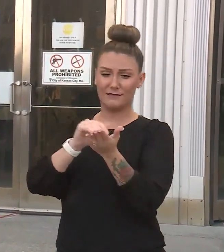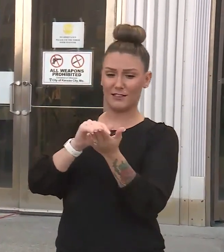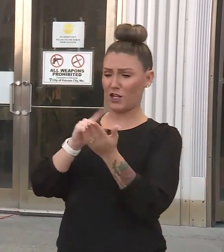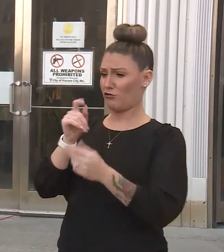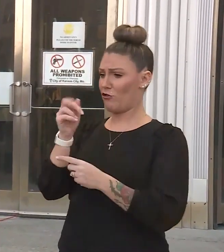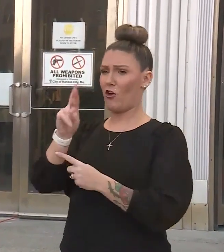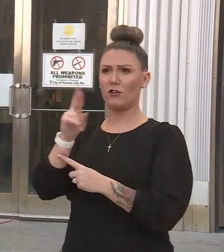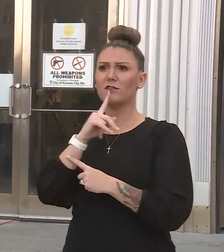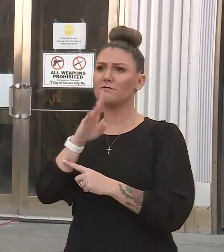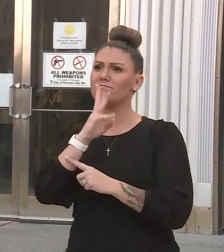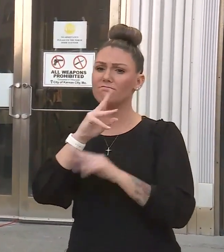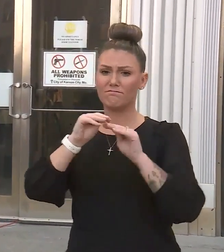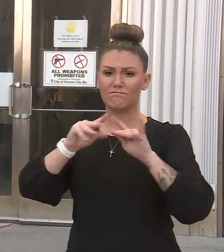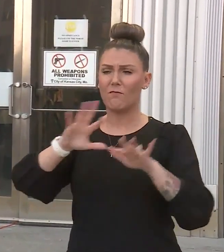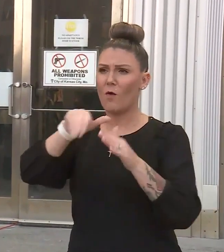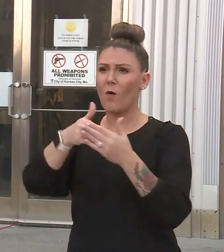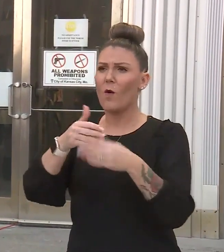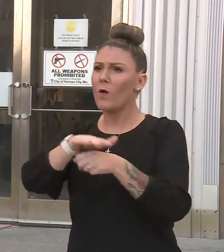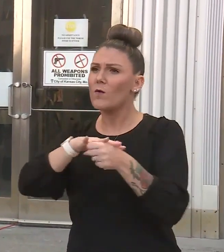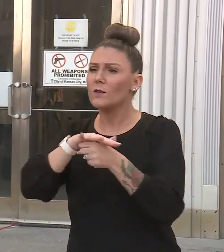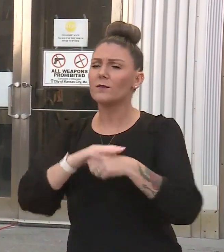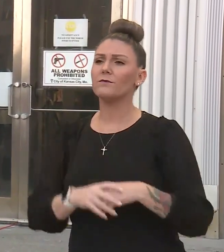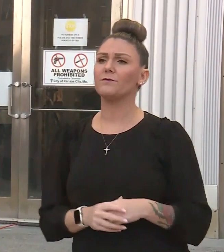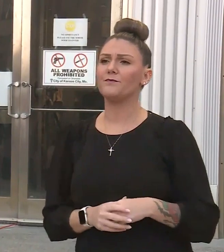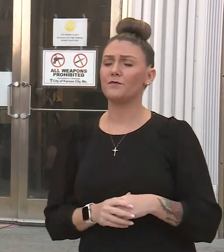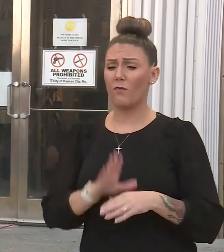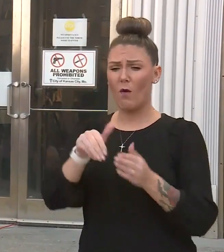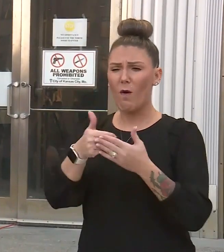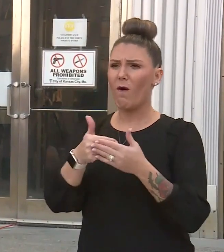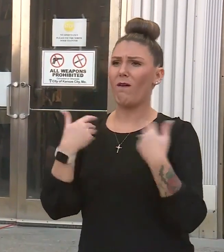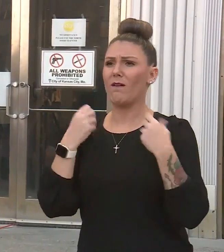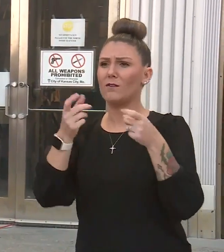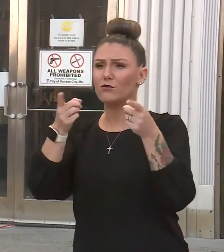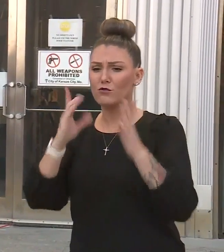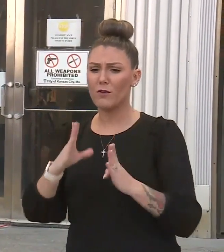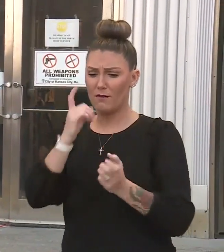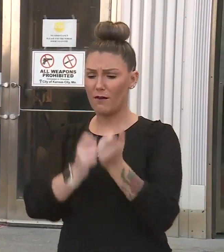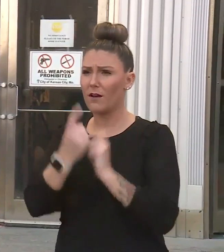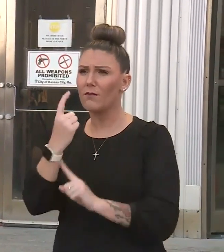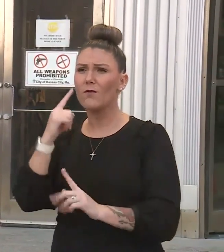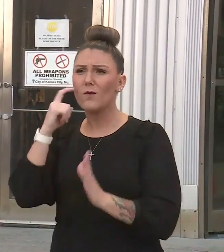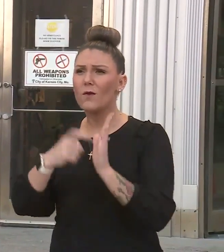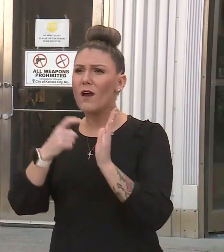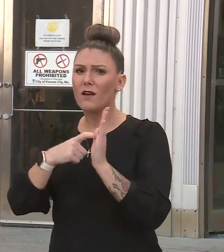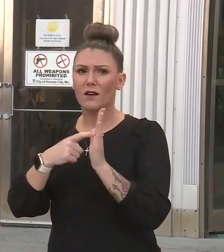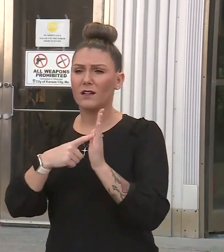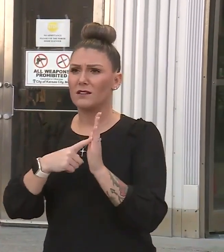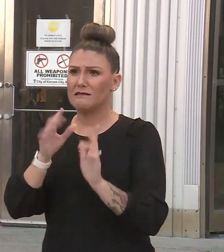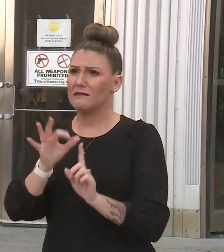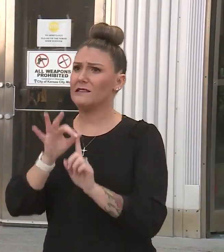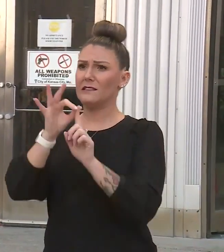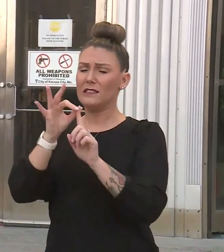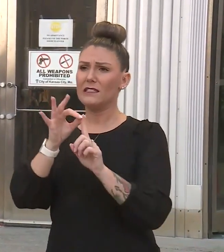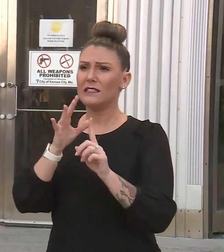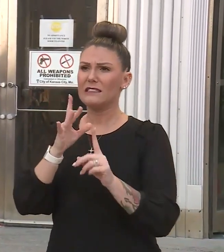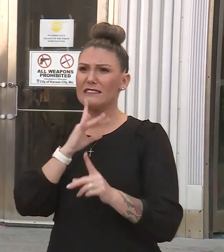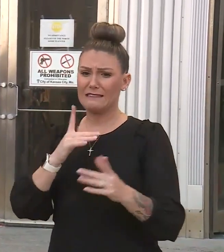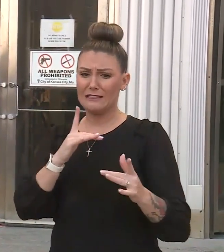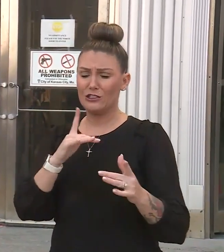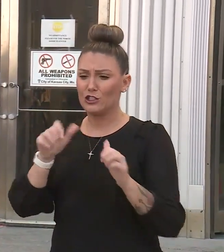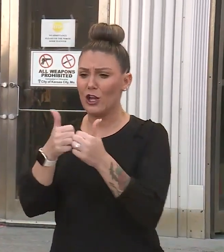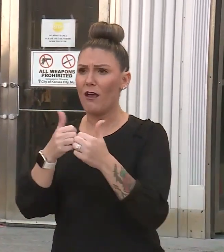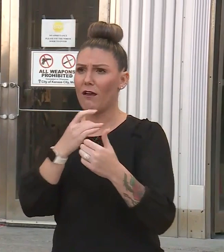throughout our region and all health directors throughout our region. Everybody recognizes there's a significant challenges and there's a significant concern,